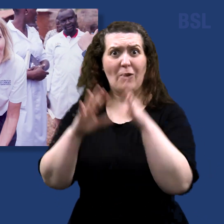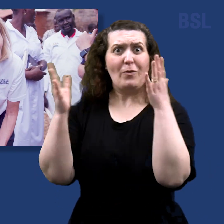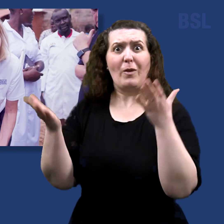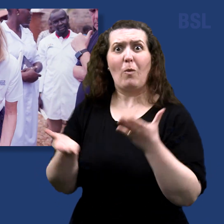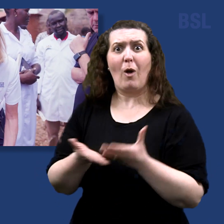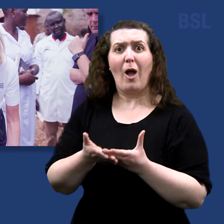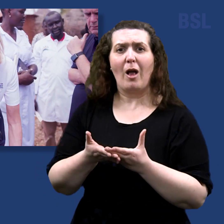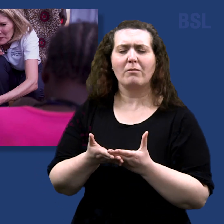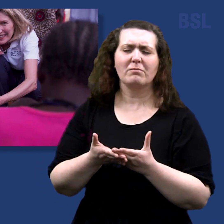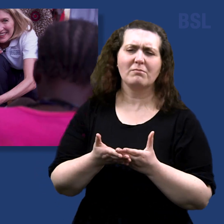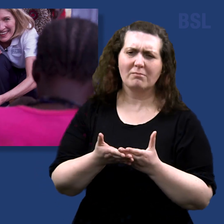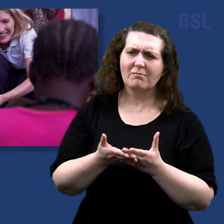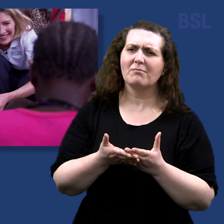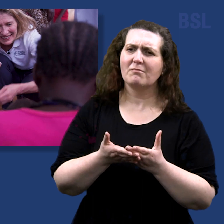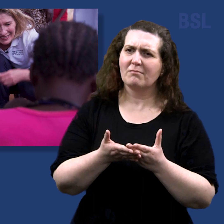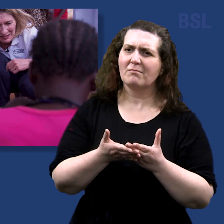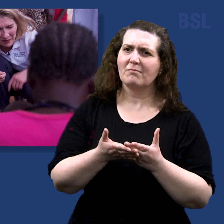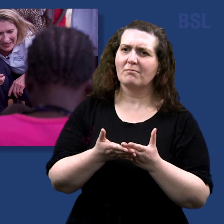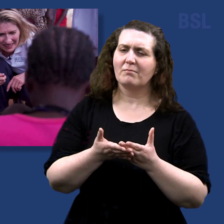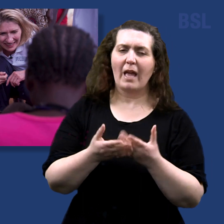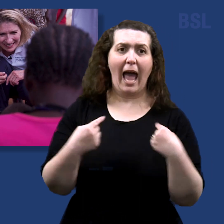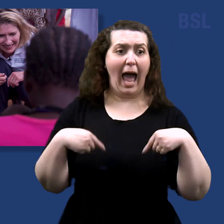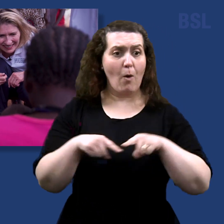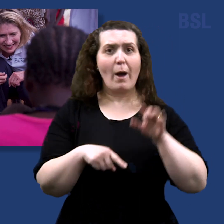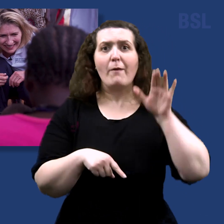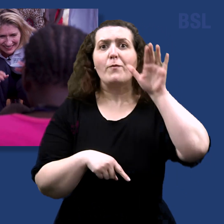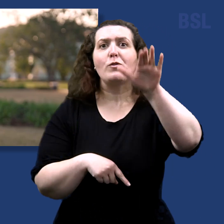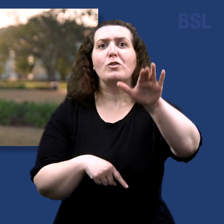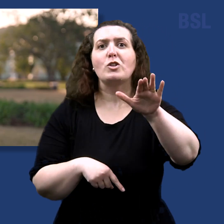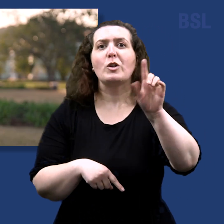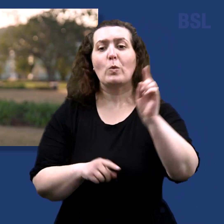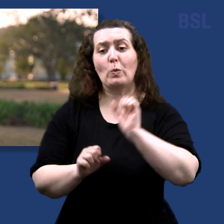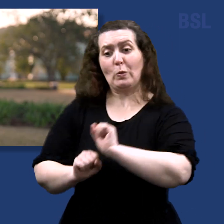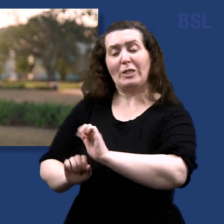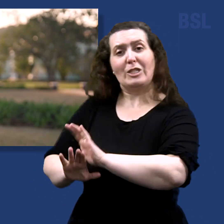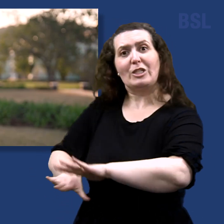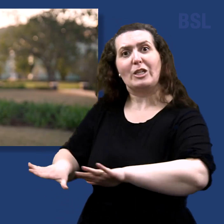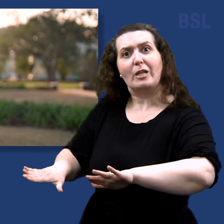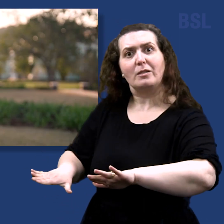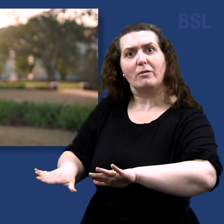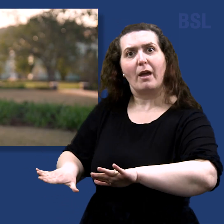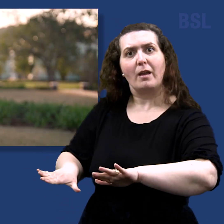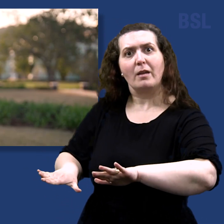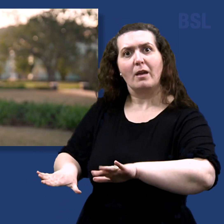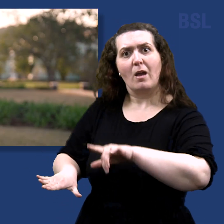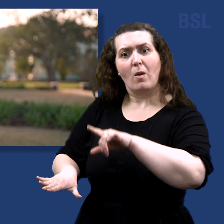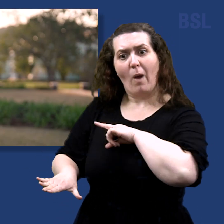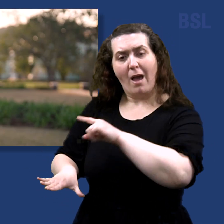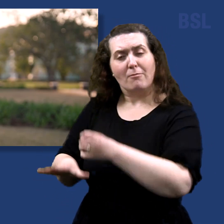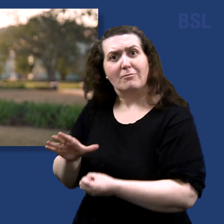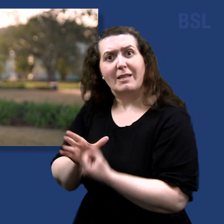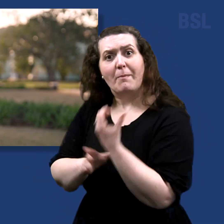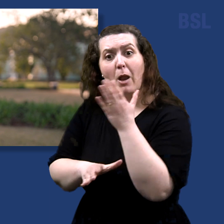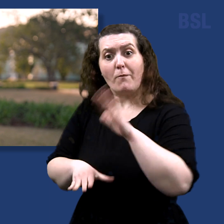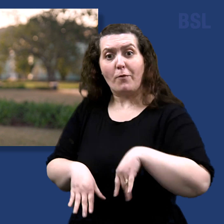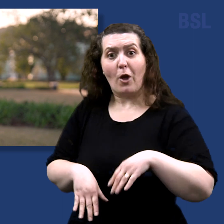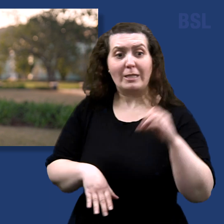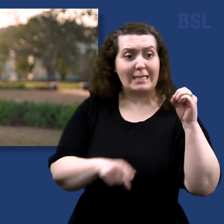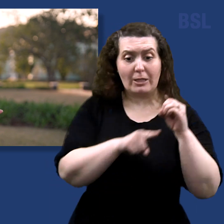you. Our future is with these children and their brain development between the ages of zero and five is just